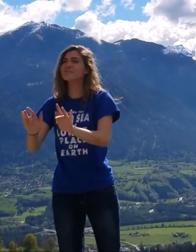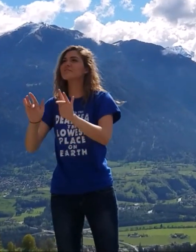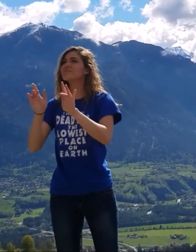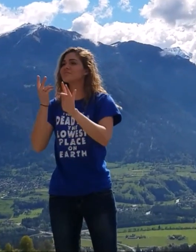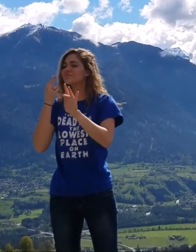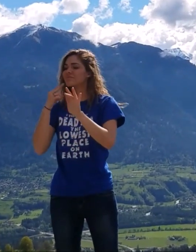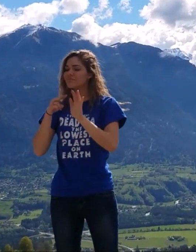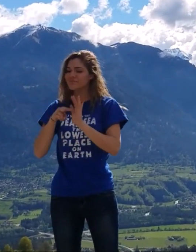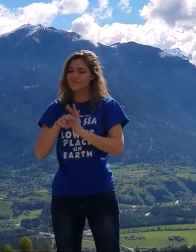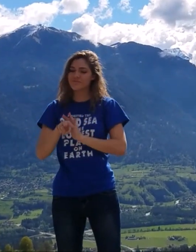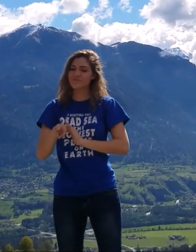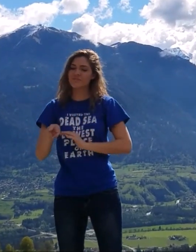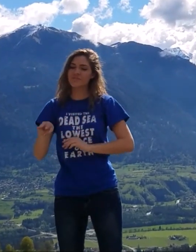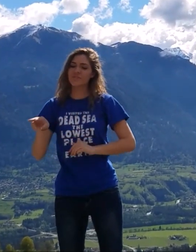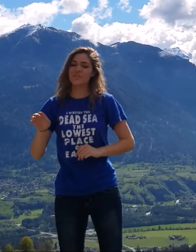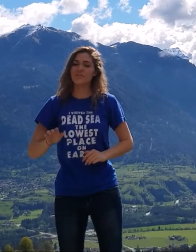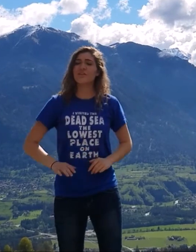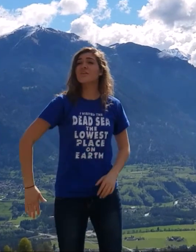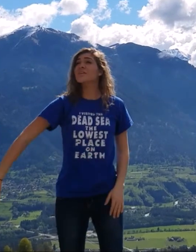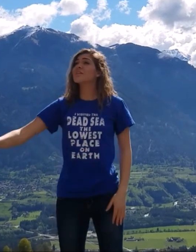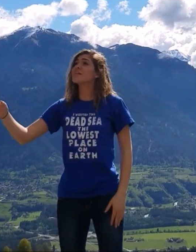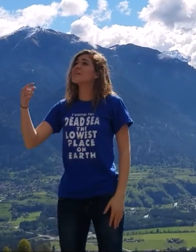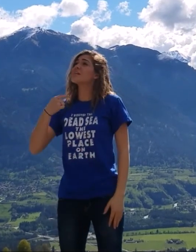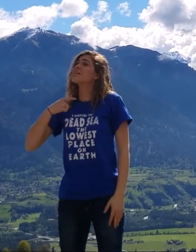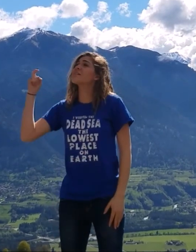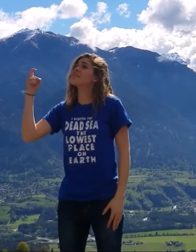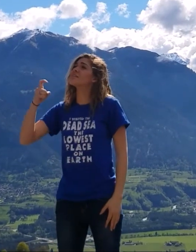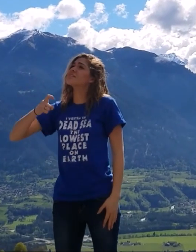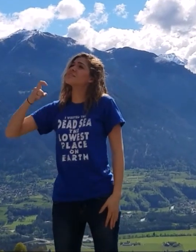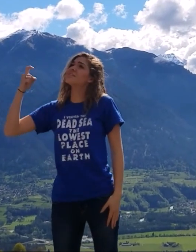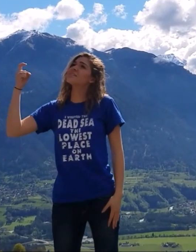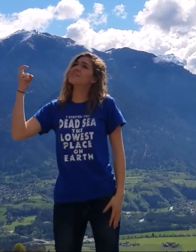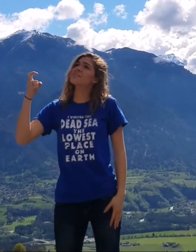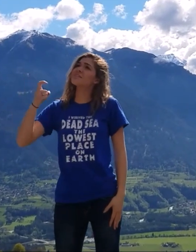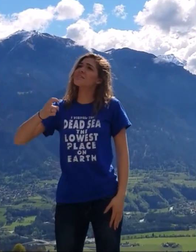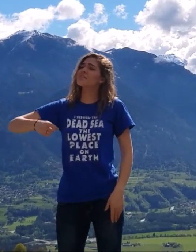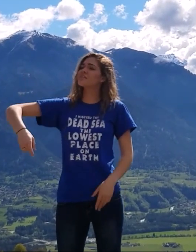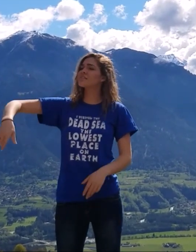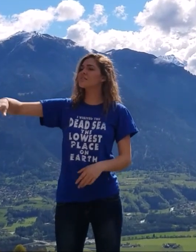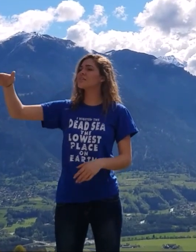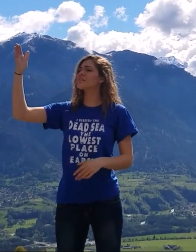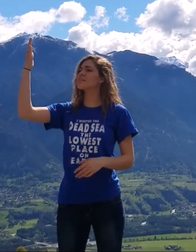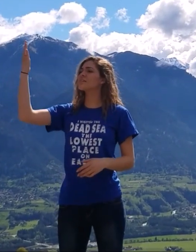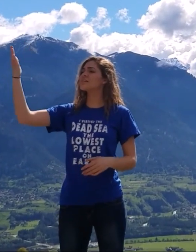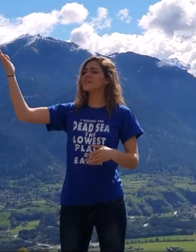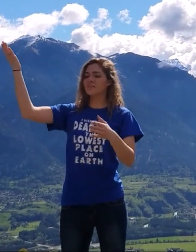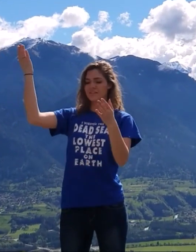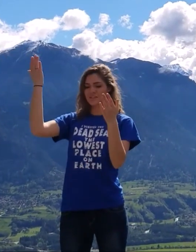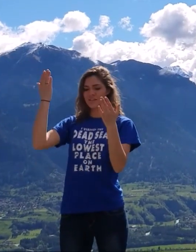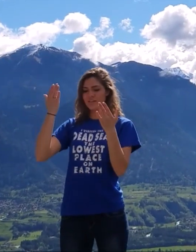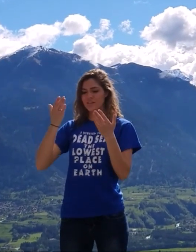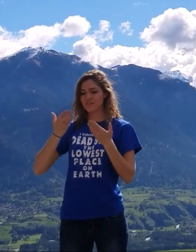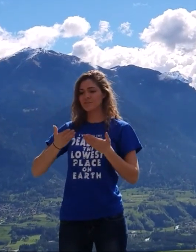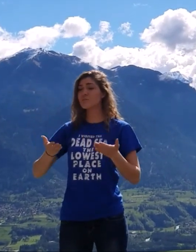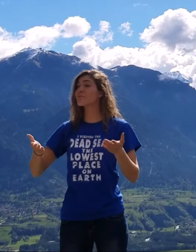see All I have needed Thy hand hath